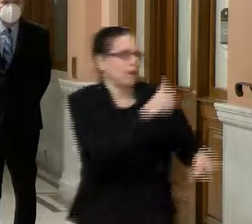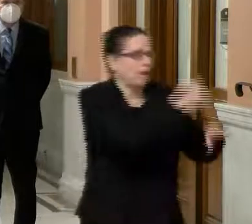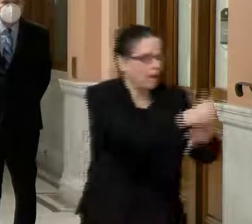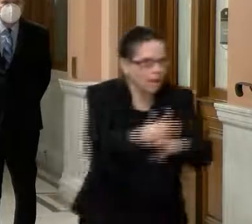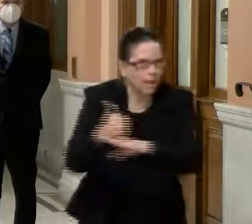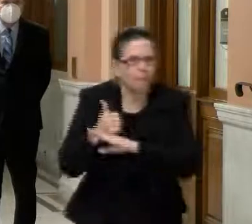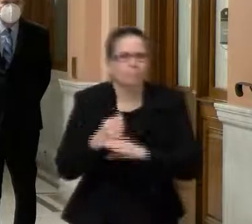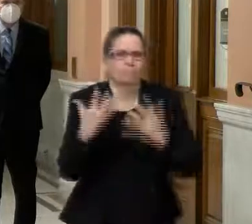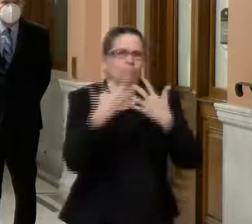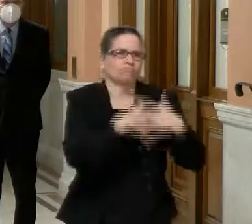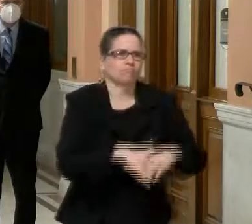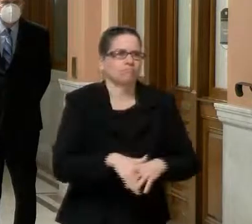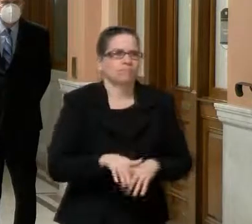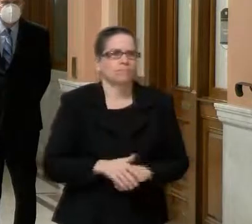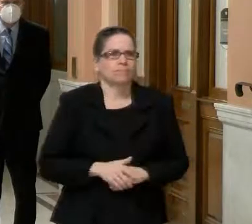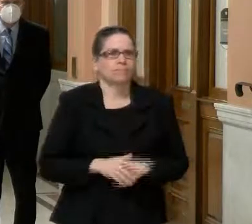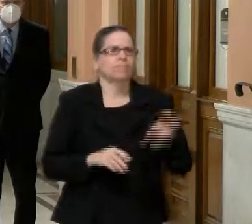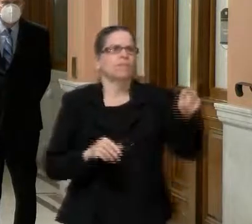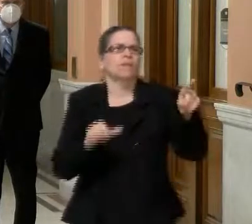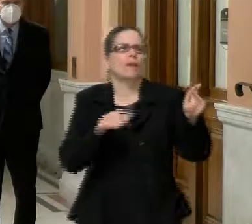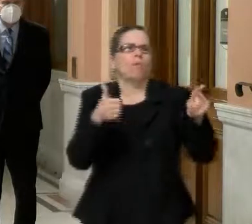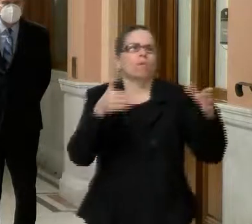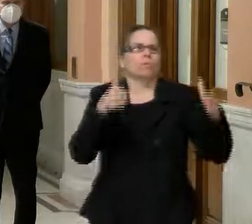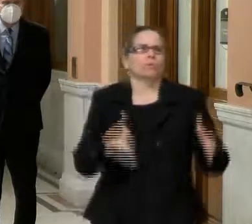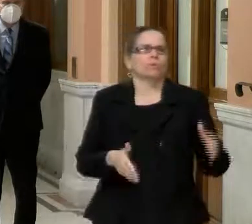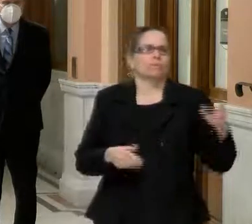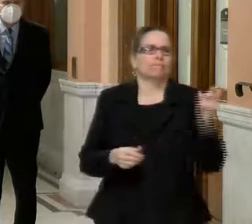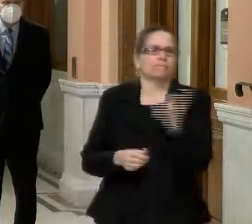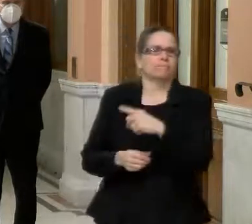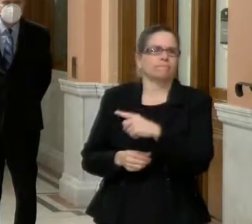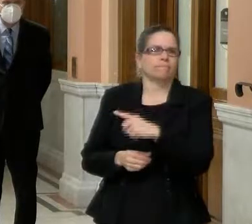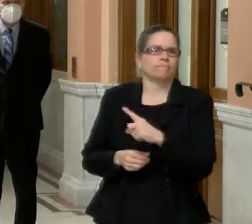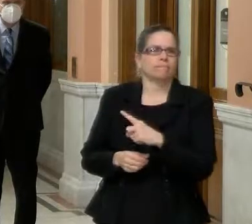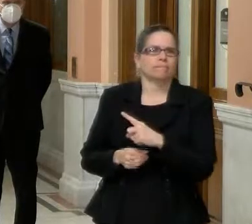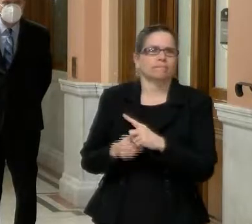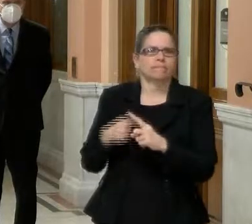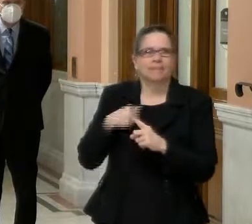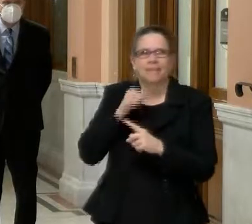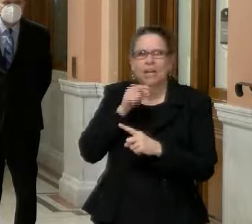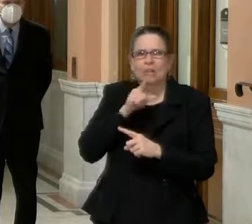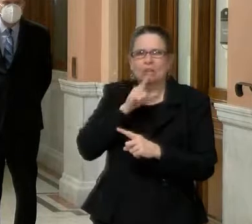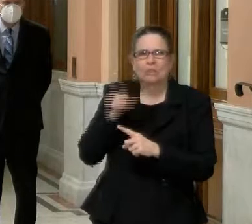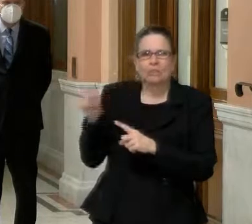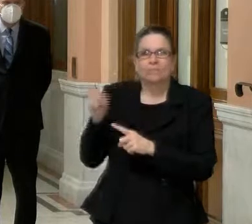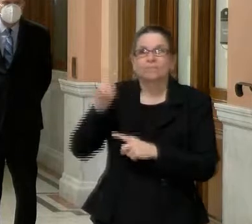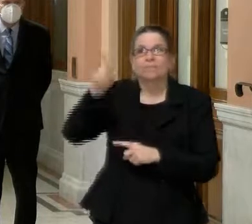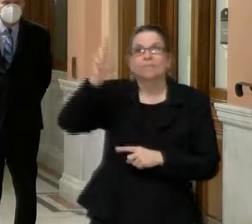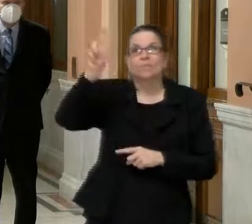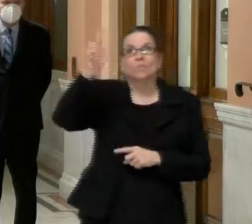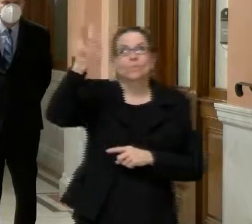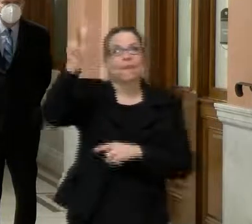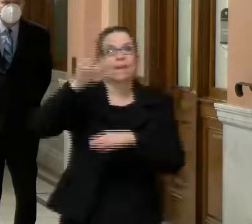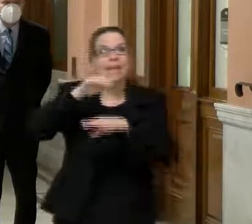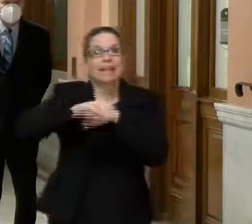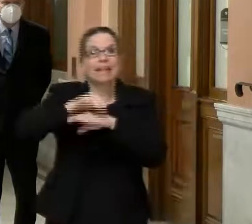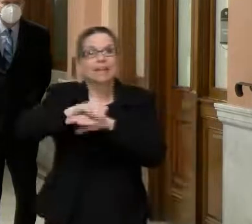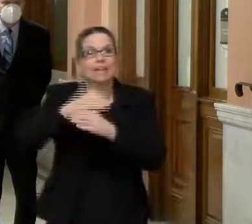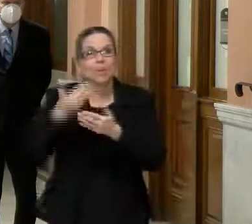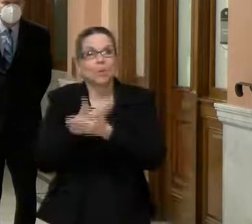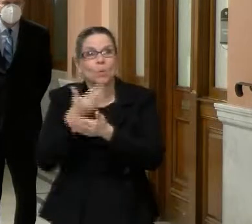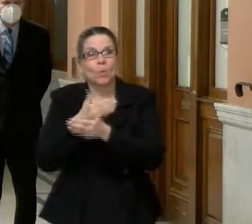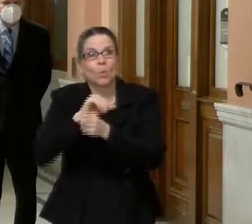Hi, just, um, just want to make sure I just circle back to the, the variant discussion and maybe either Ed or Dr. Hirsch as far as, um,